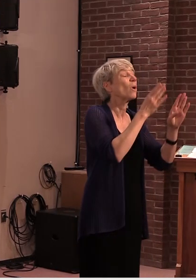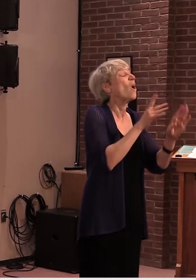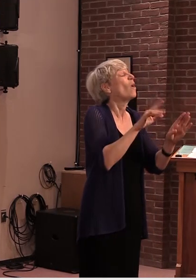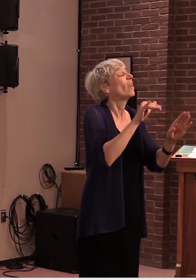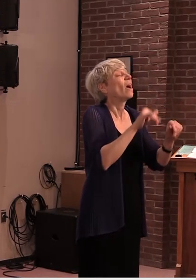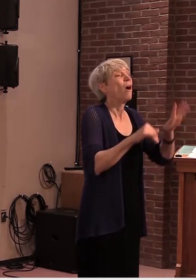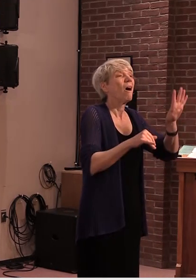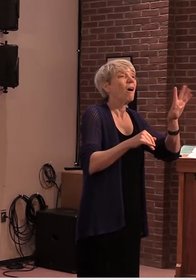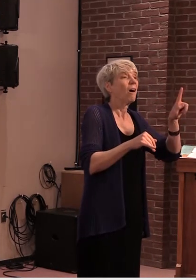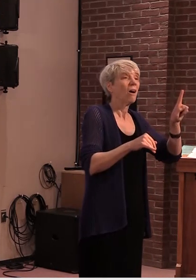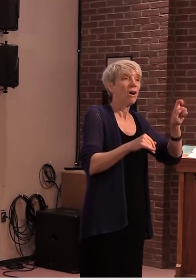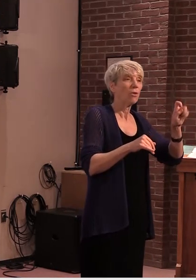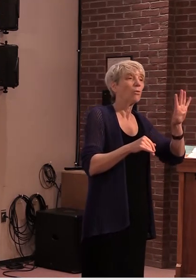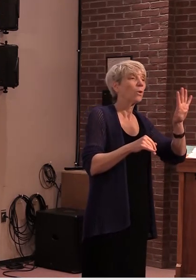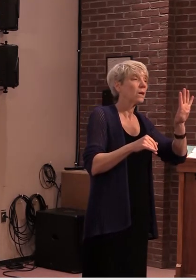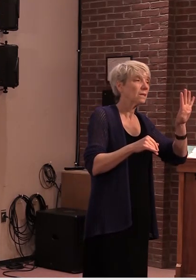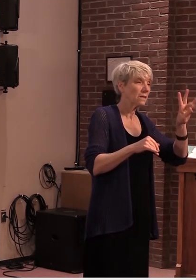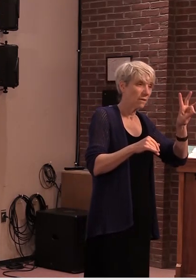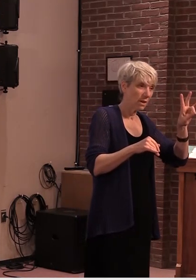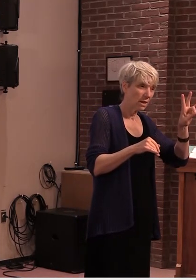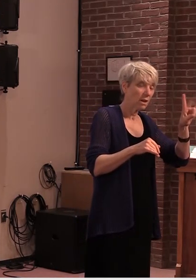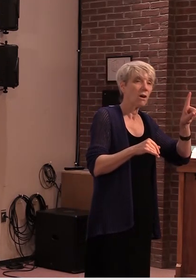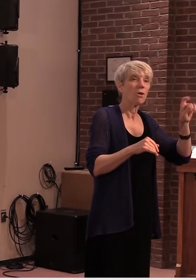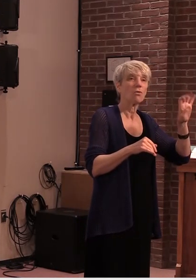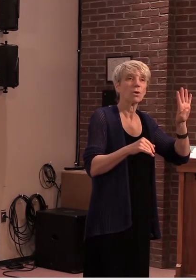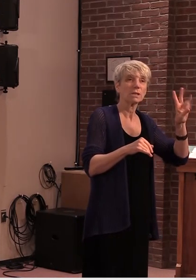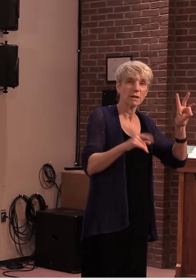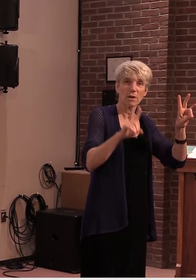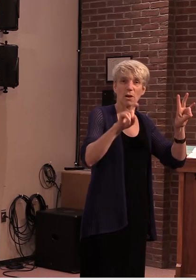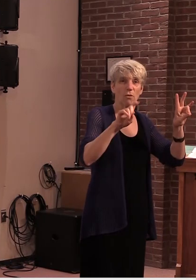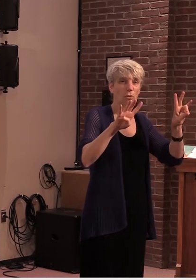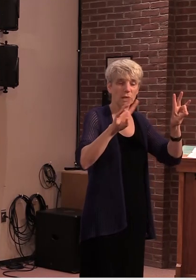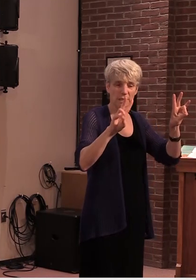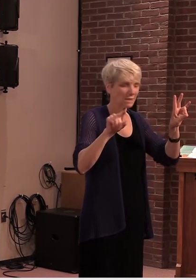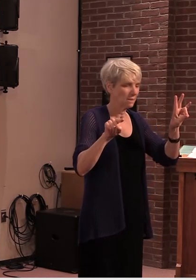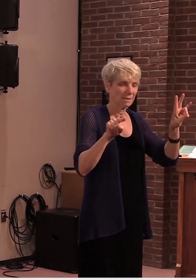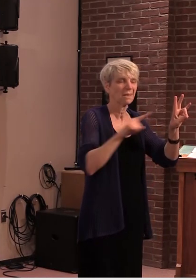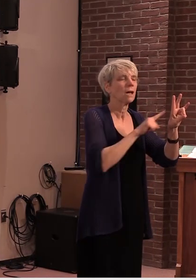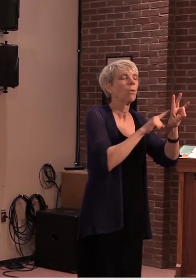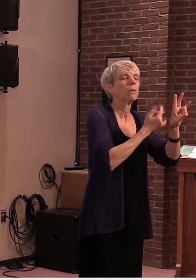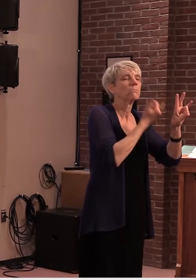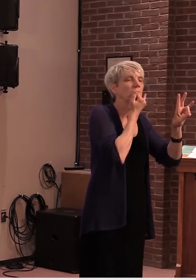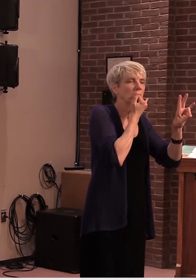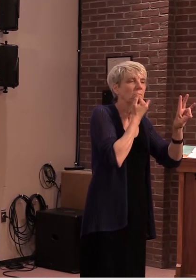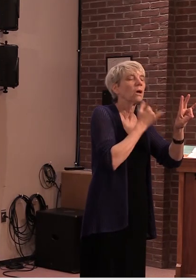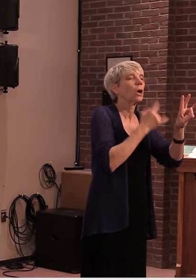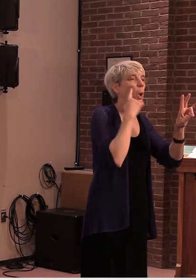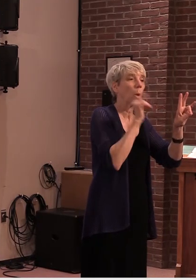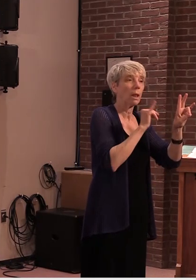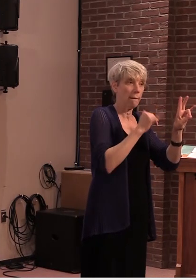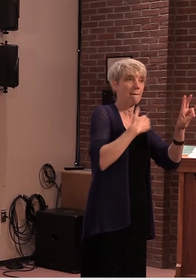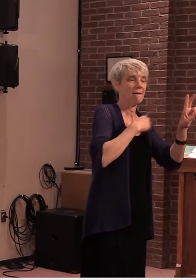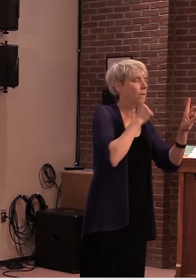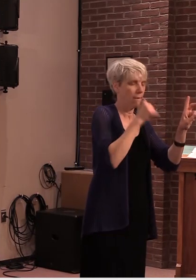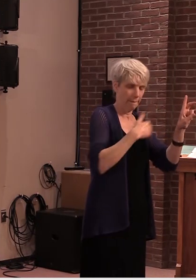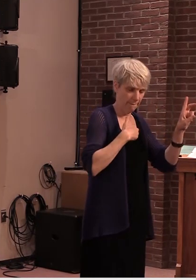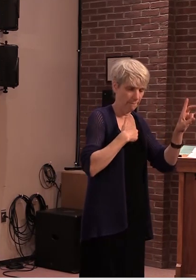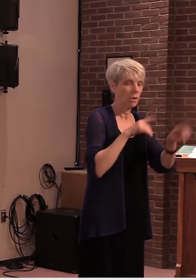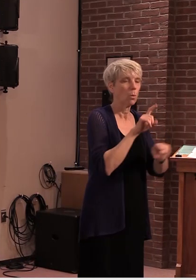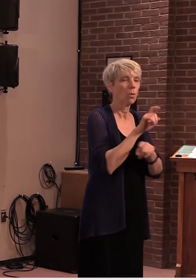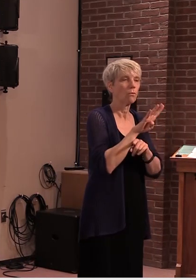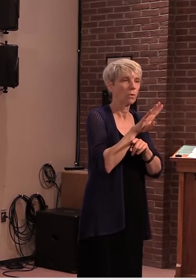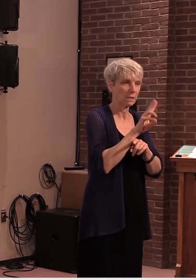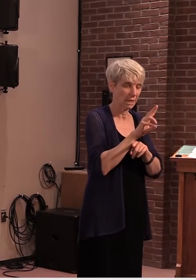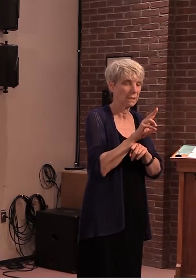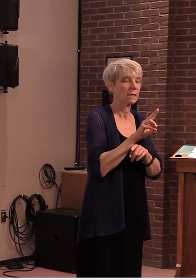the numbers are now 146 positive 65 negative and eight folks who